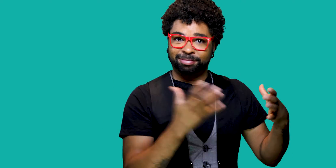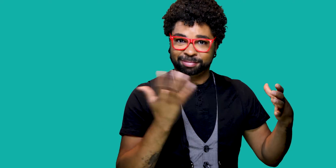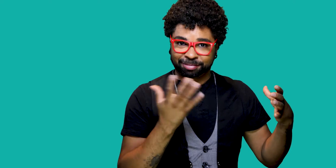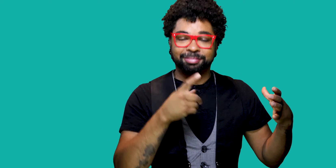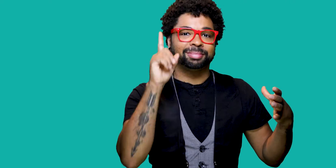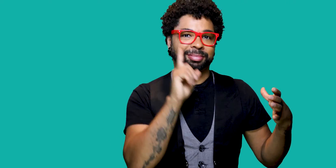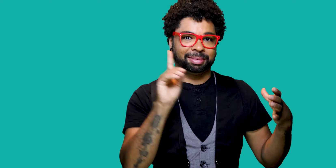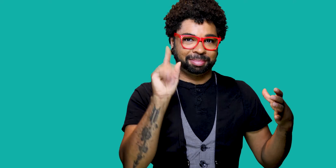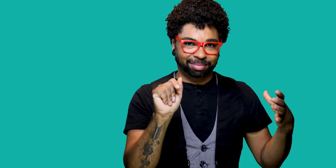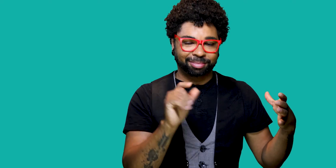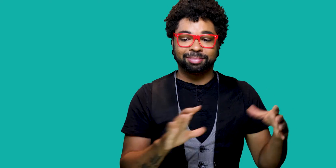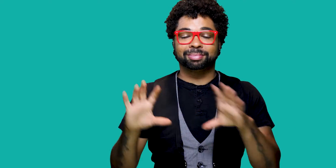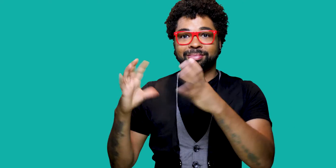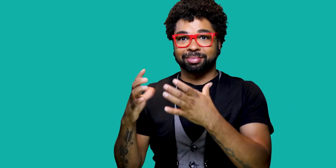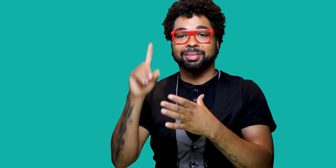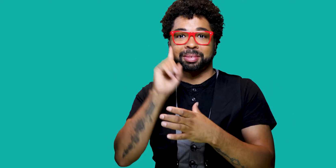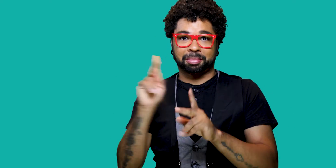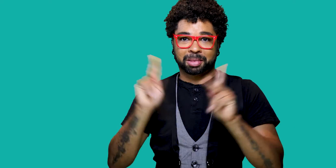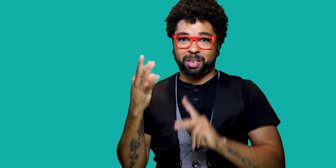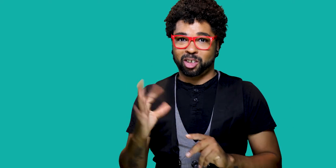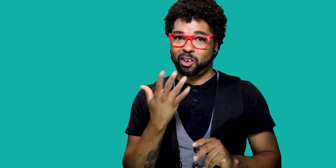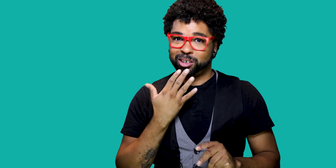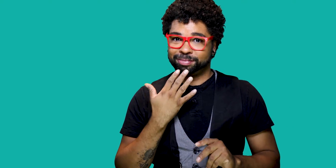additional disabilities and the other being Deaf people of color.